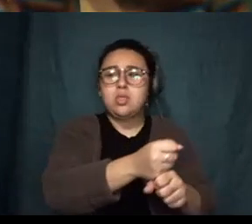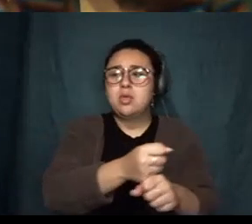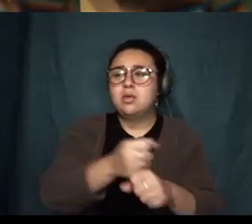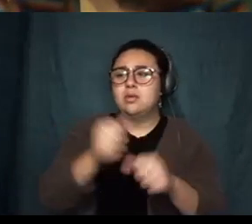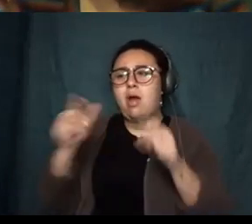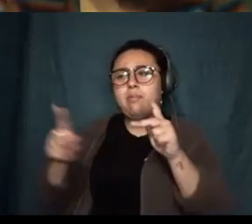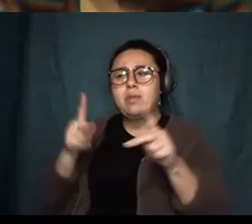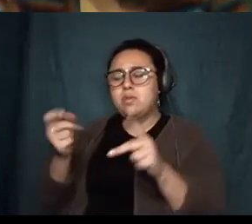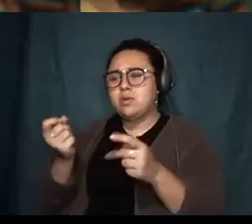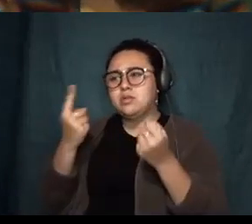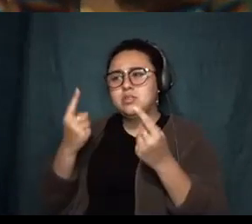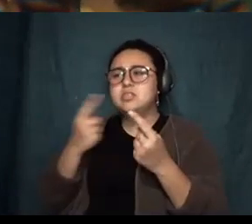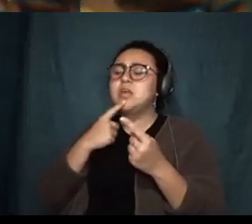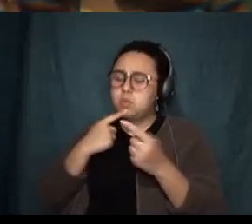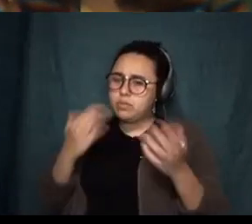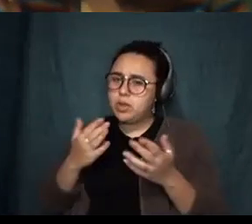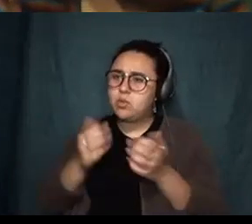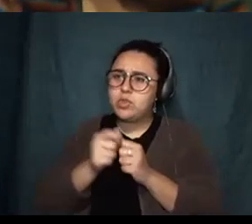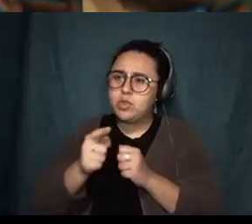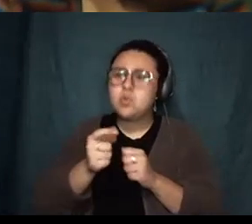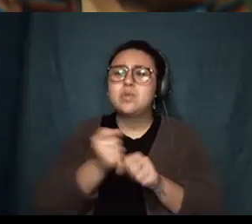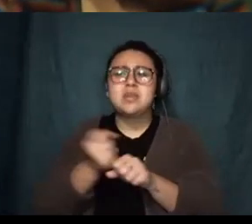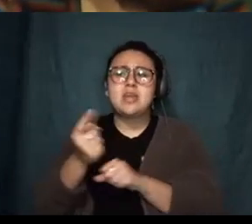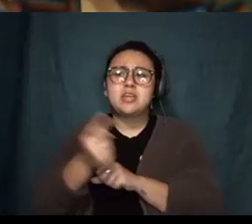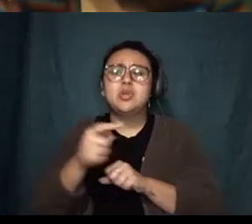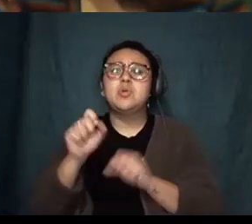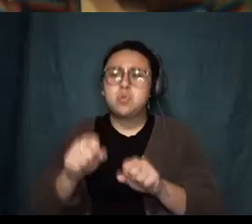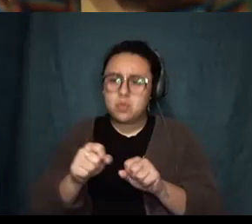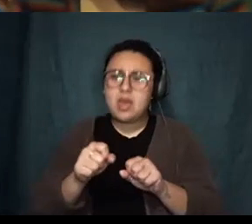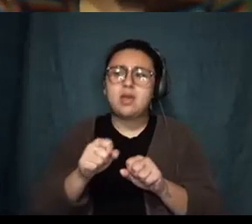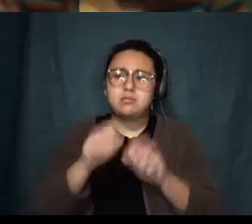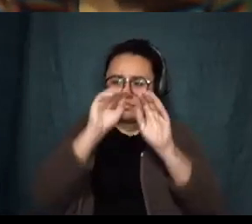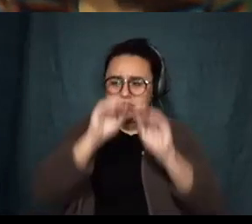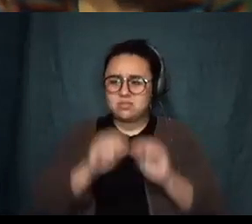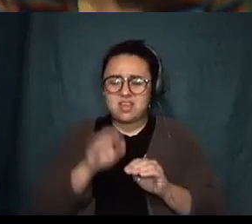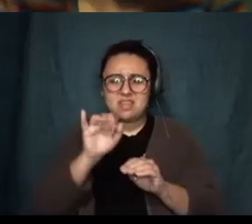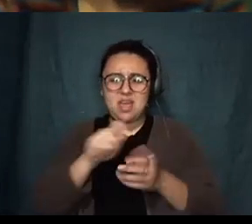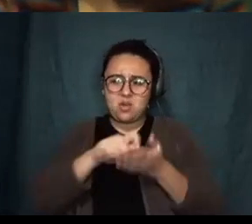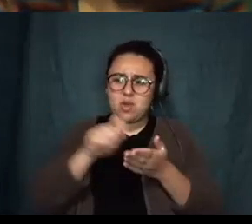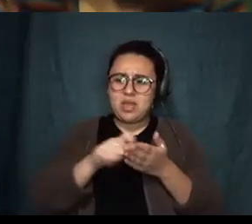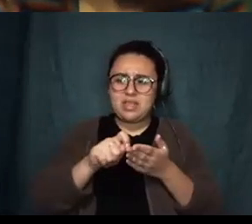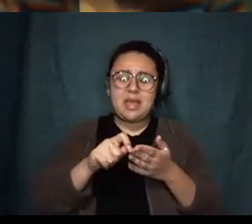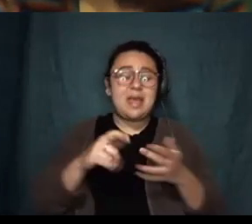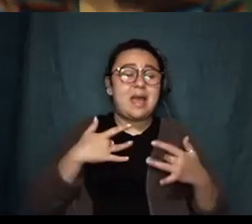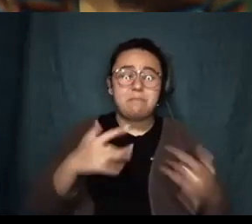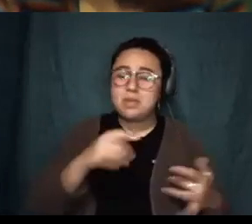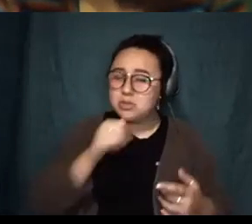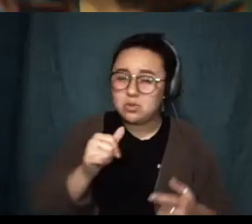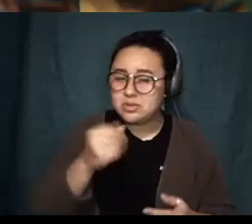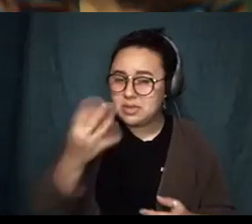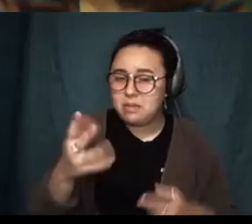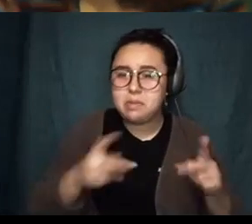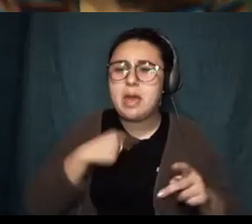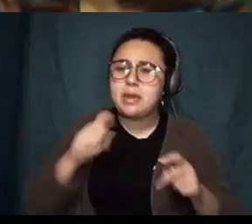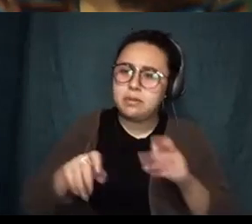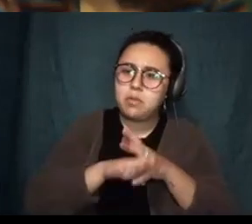we'll be with you next year when you're ready to run these um I've never done anything like that I don't tell people I'm sorry I need a break um so